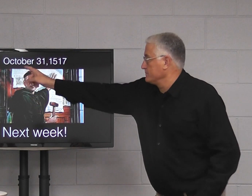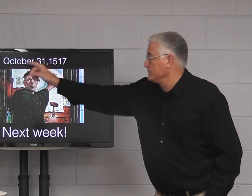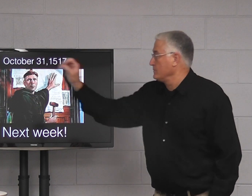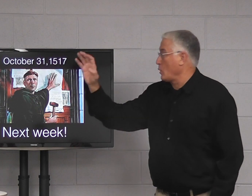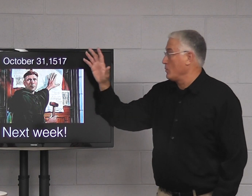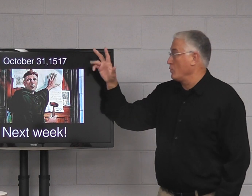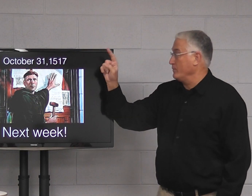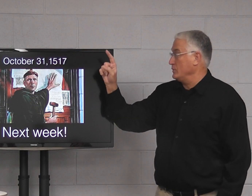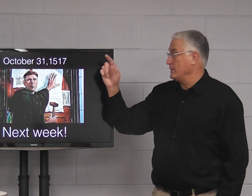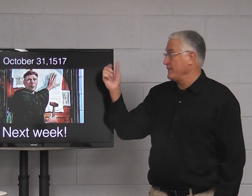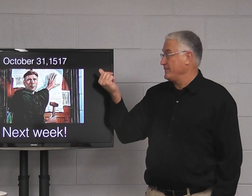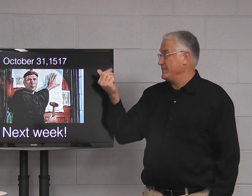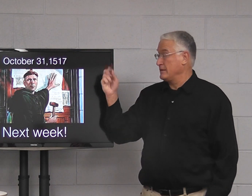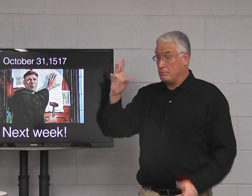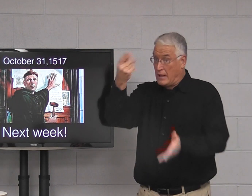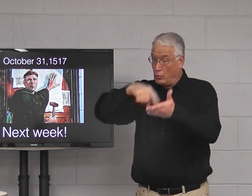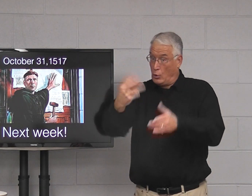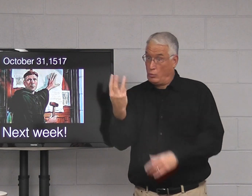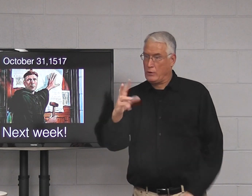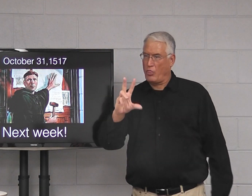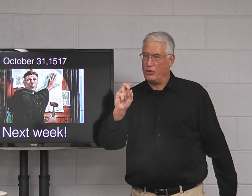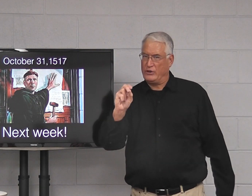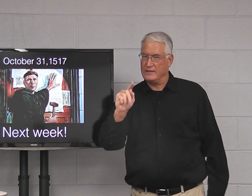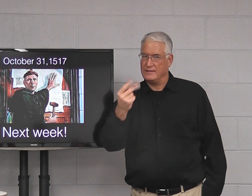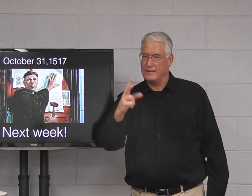October the 31st, 15-17.